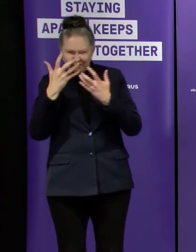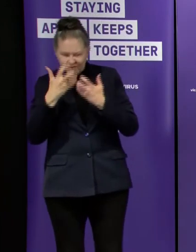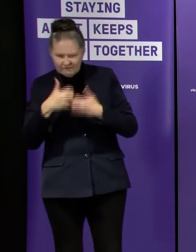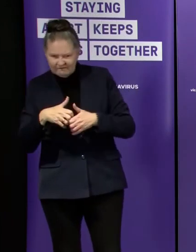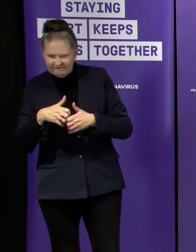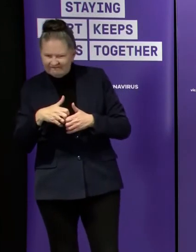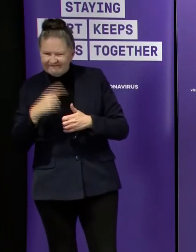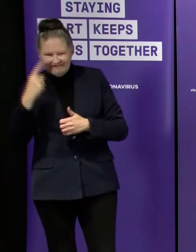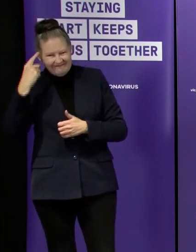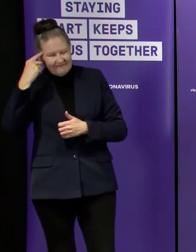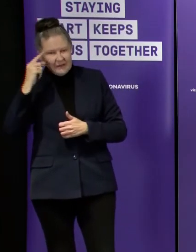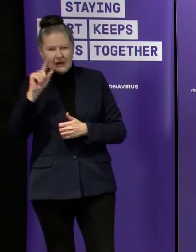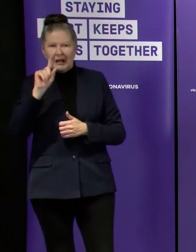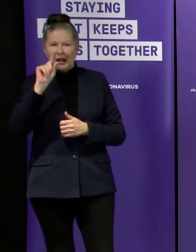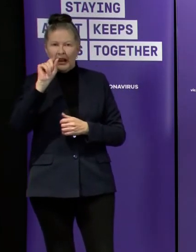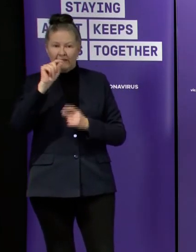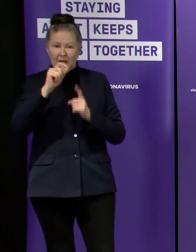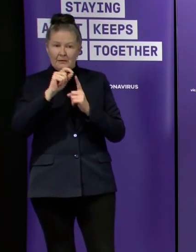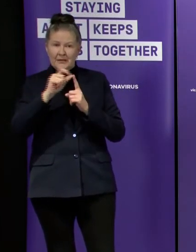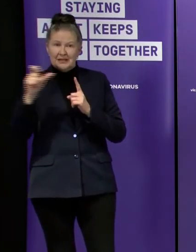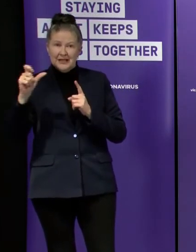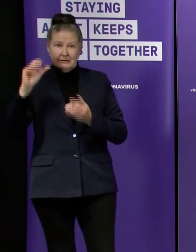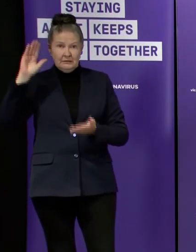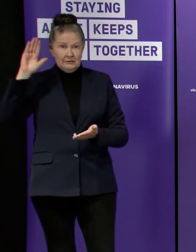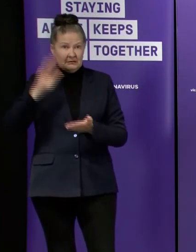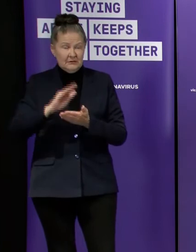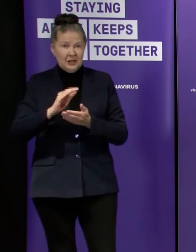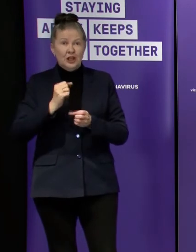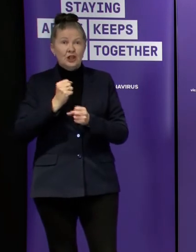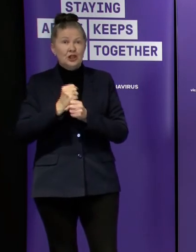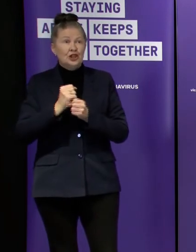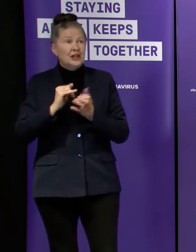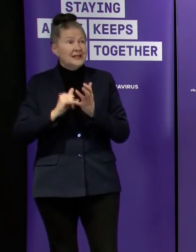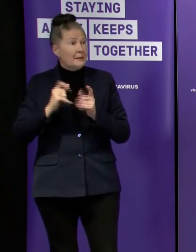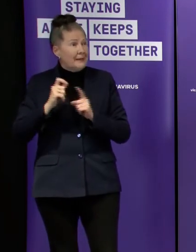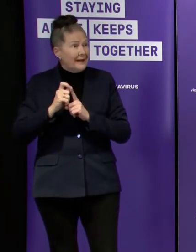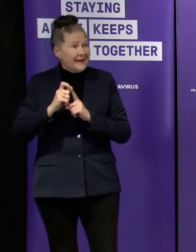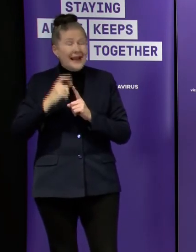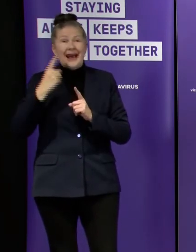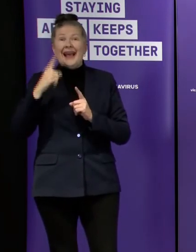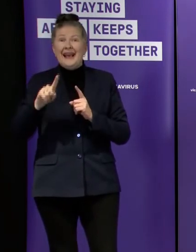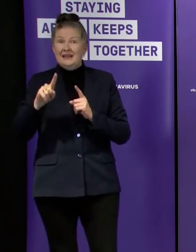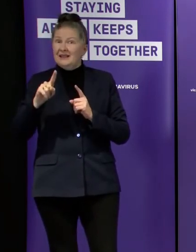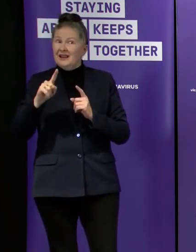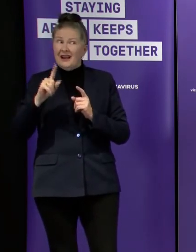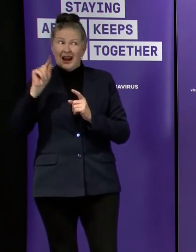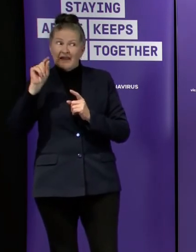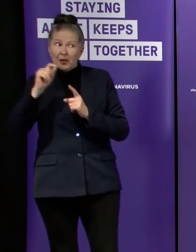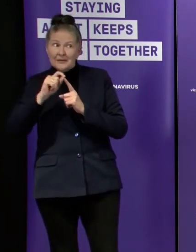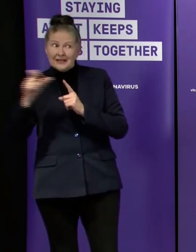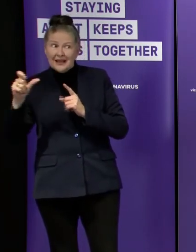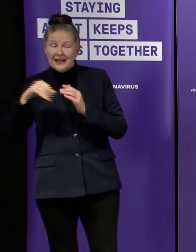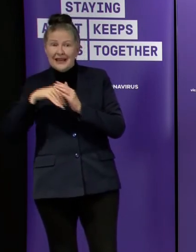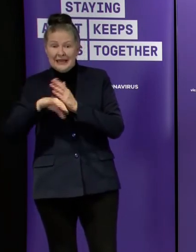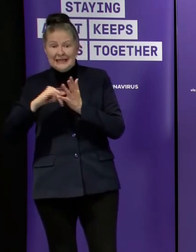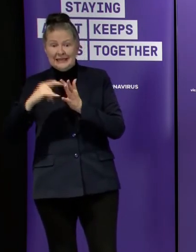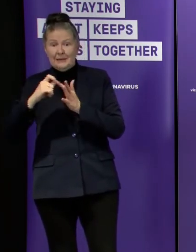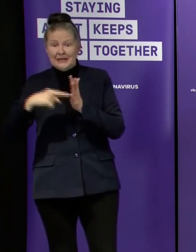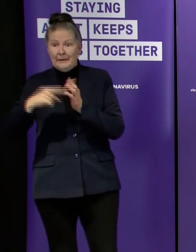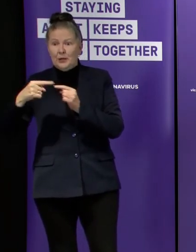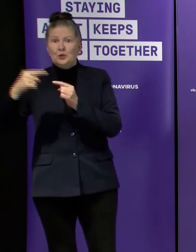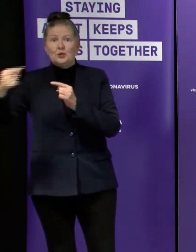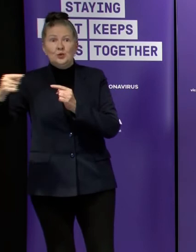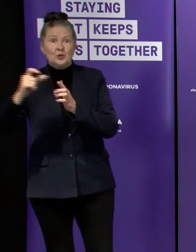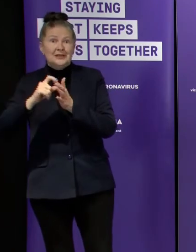a 11 drop in the june quarter in gsp and a nine percent drop in the september quarter uh those continue to be our expectations